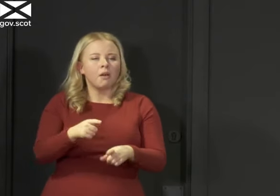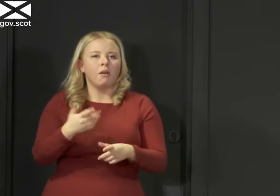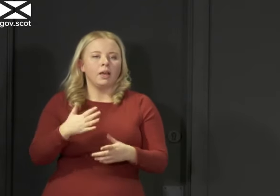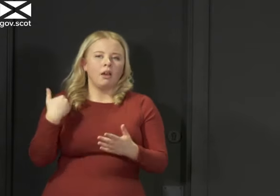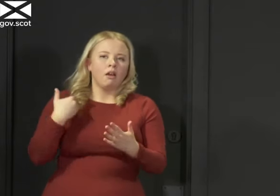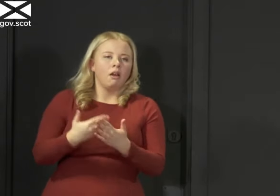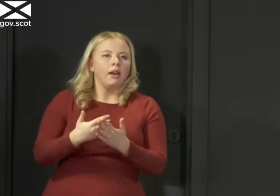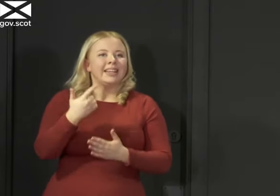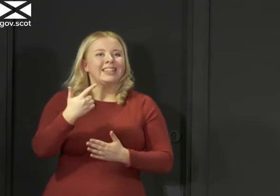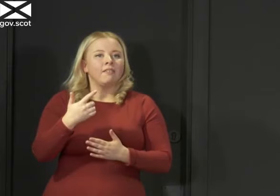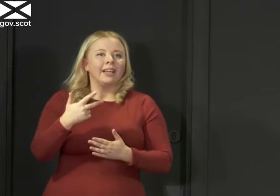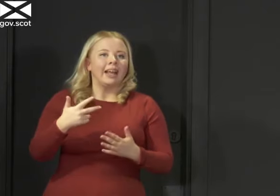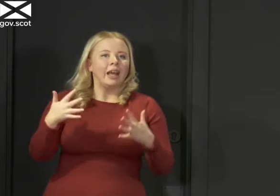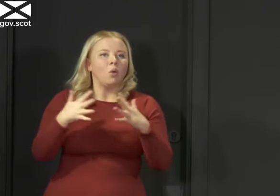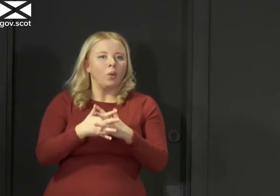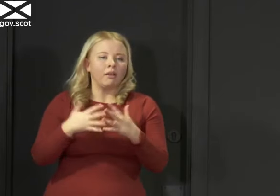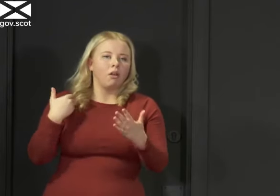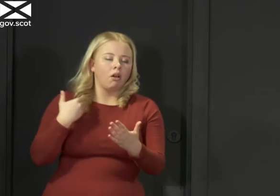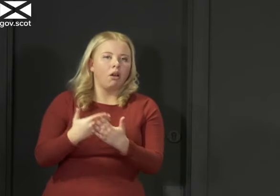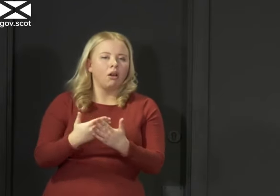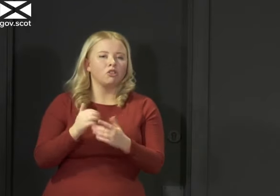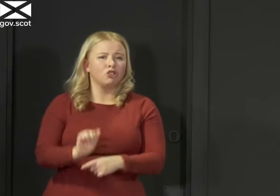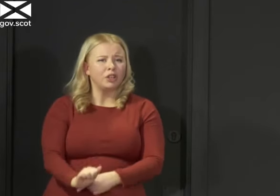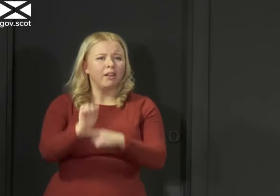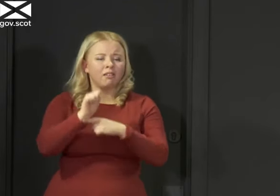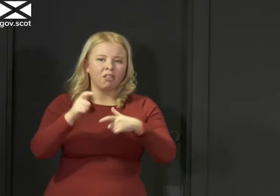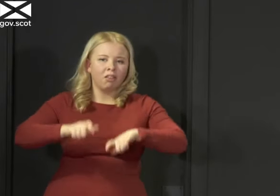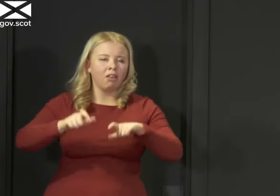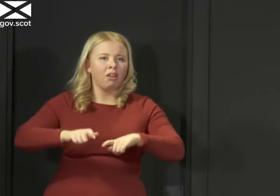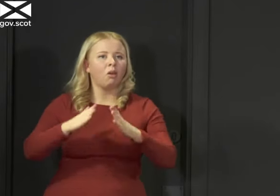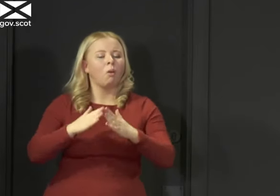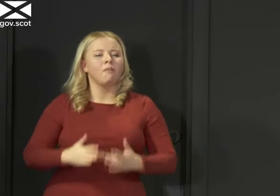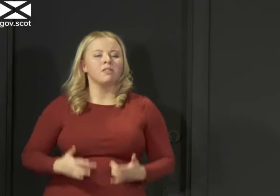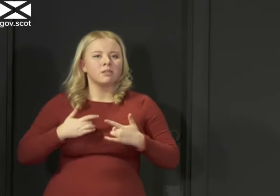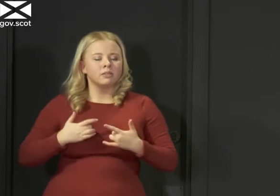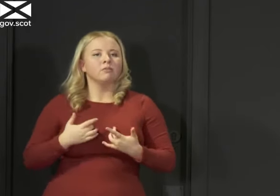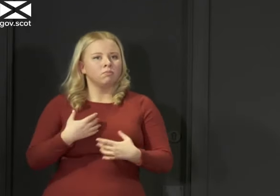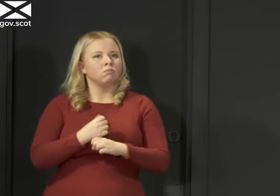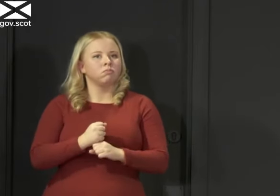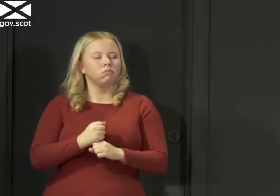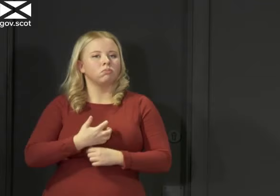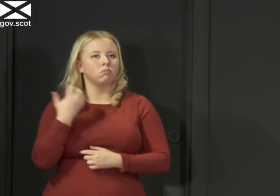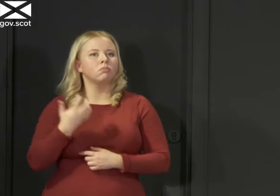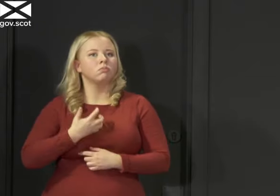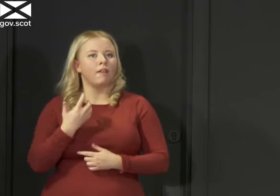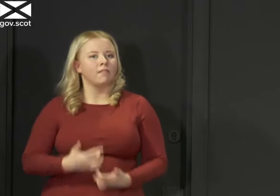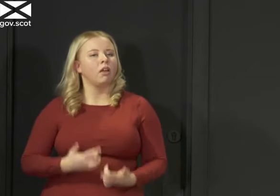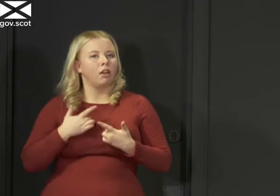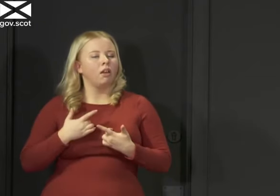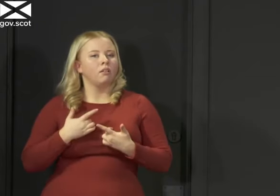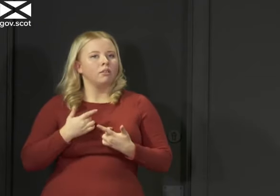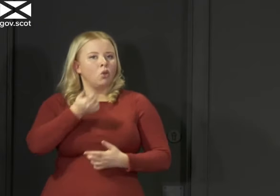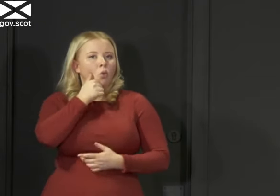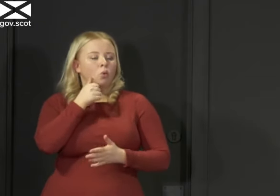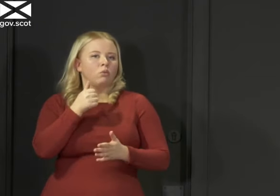eighth week now of shielding, you will be feeling incredible levels of frustration. And I think it's really important